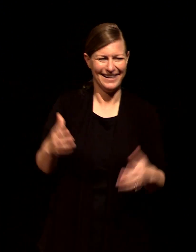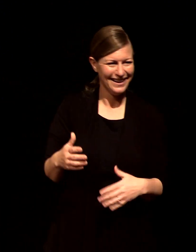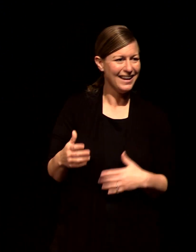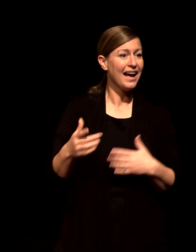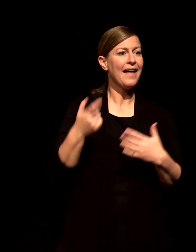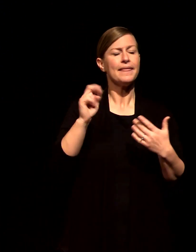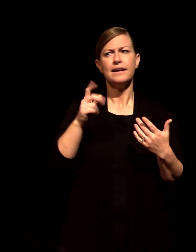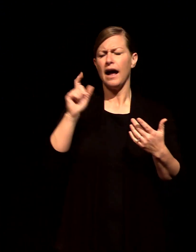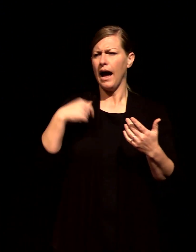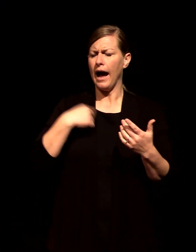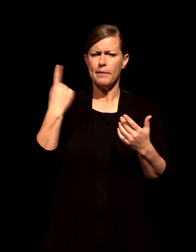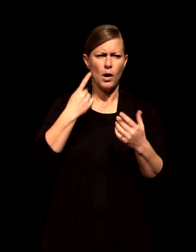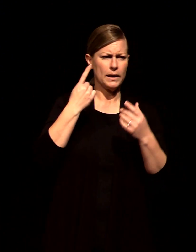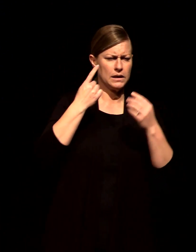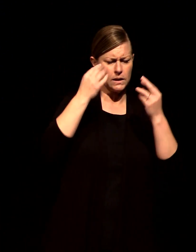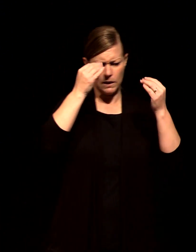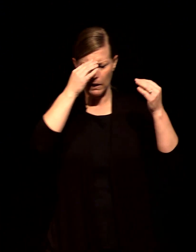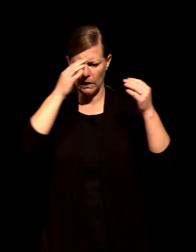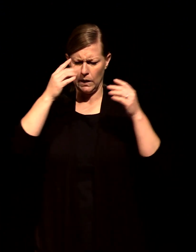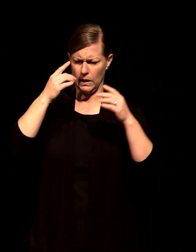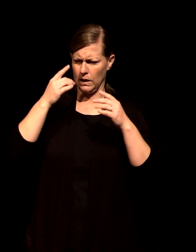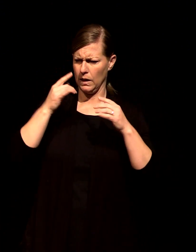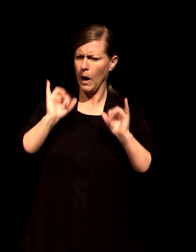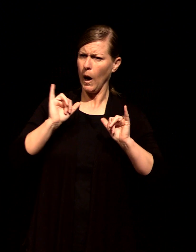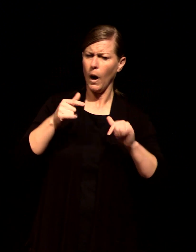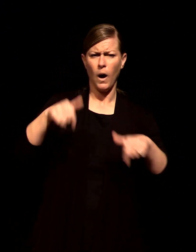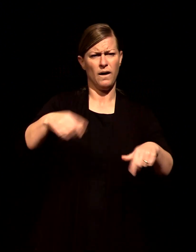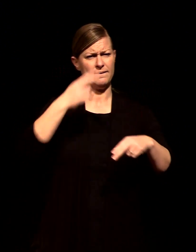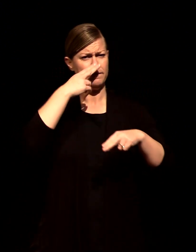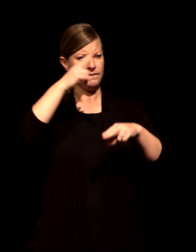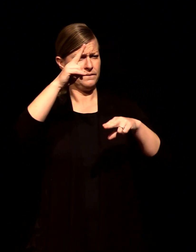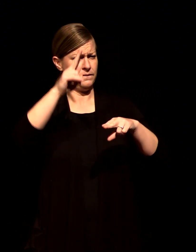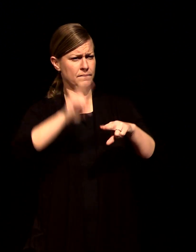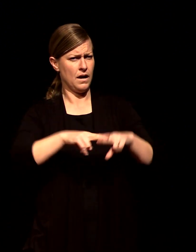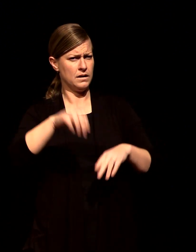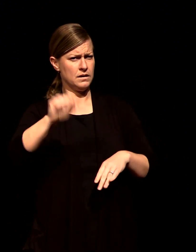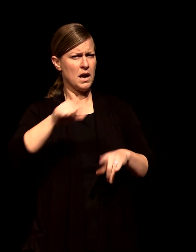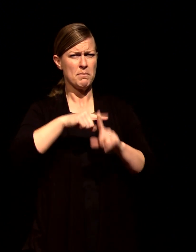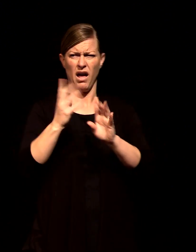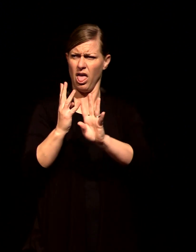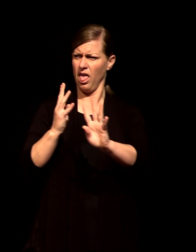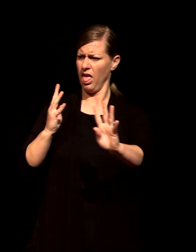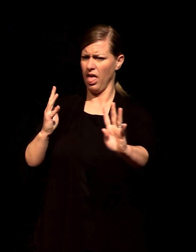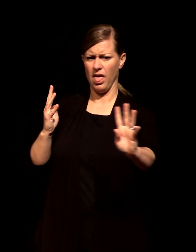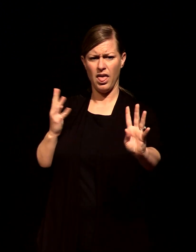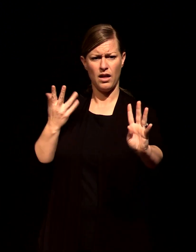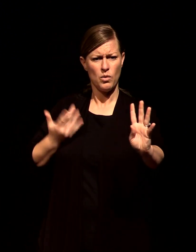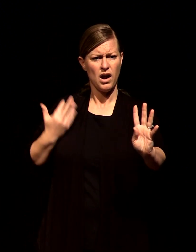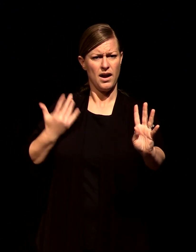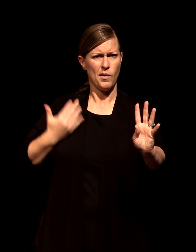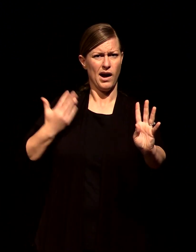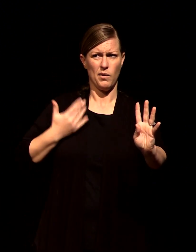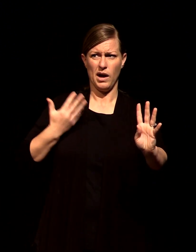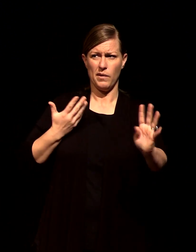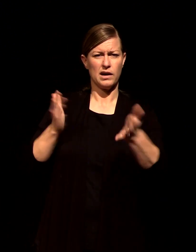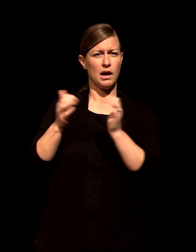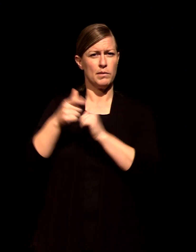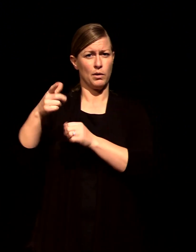ratio of time spent in line versus actually on a ride anybody else do that in this place just me and a couple of other